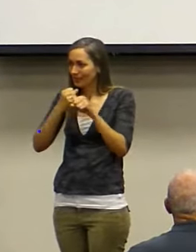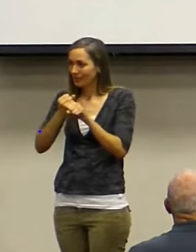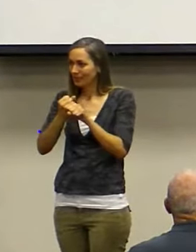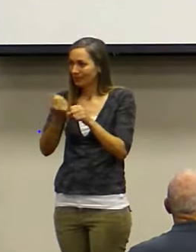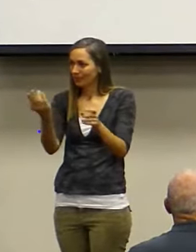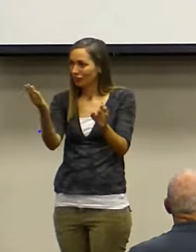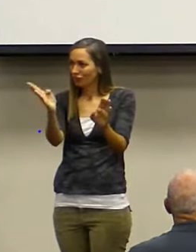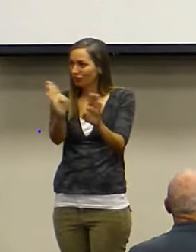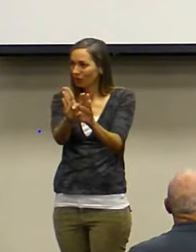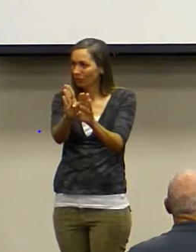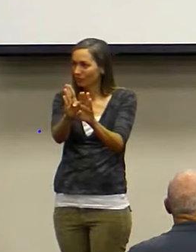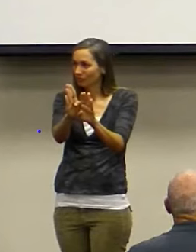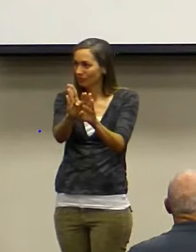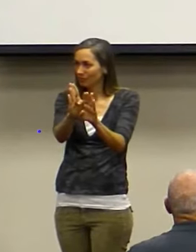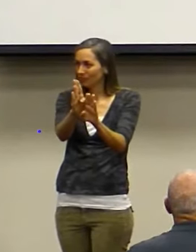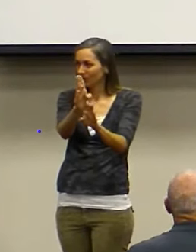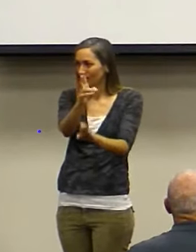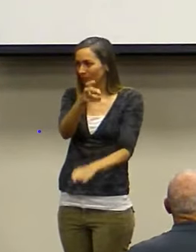To come here.